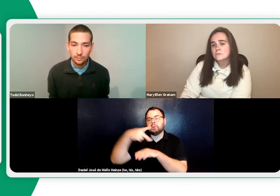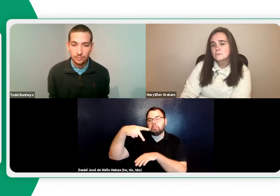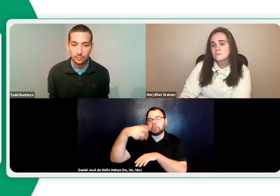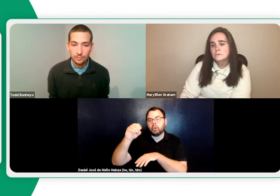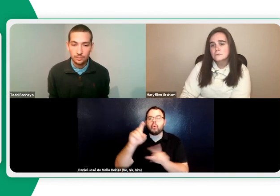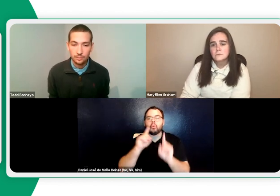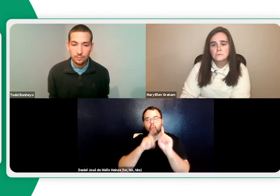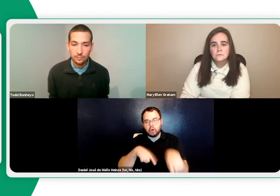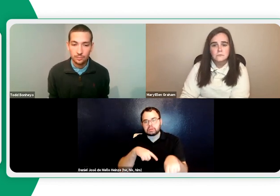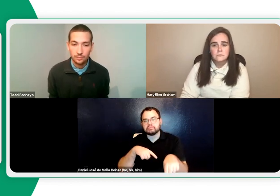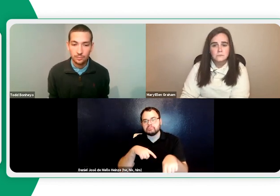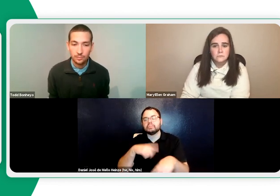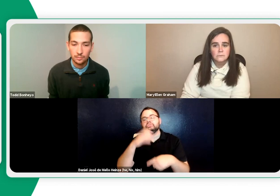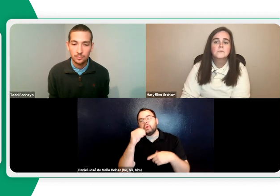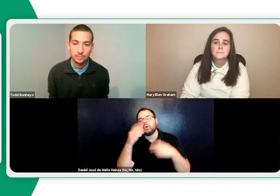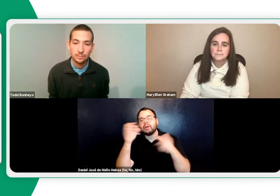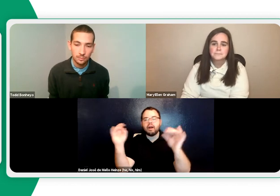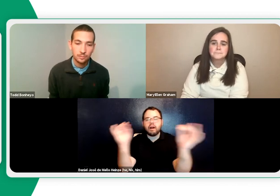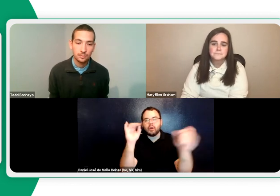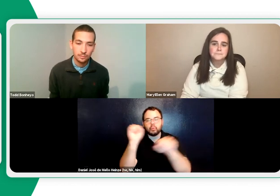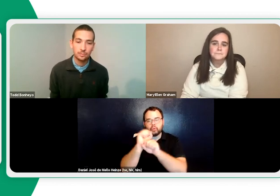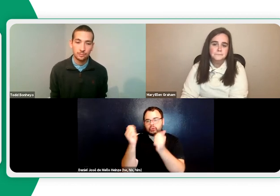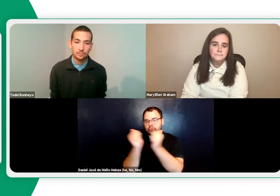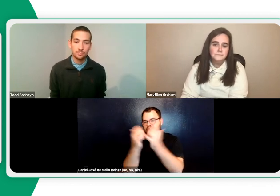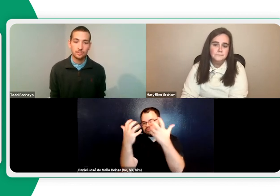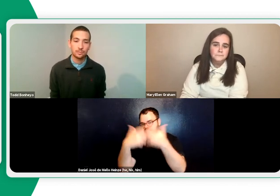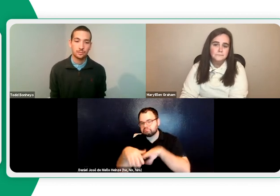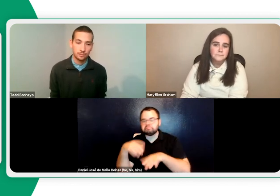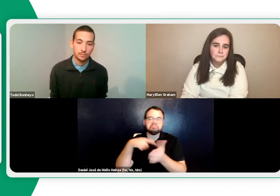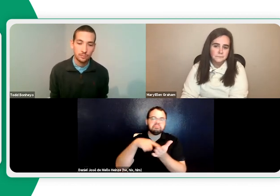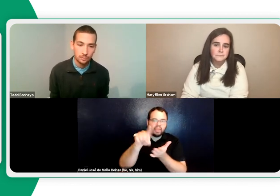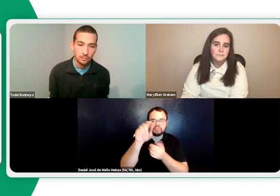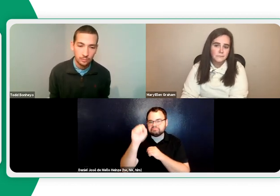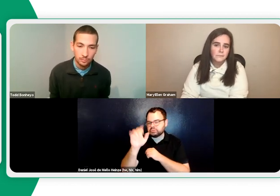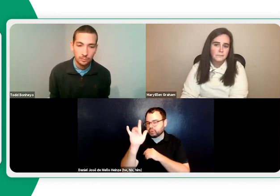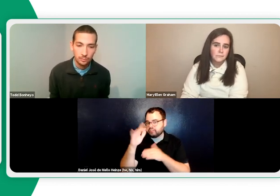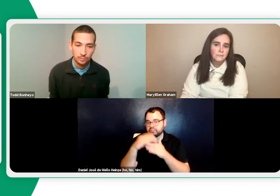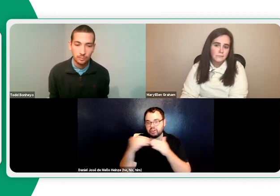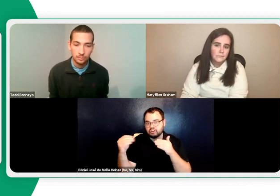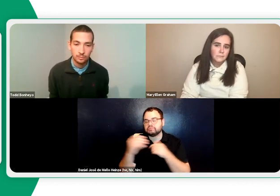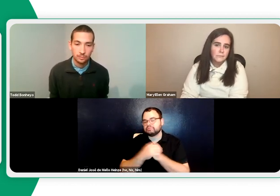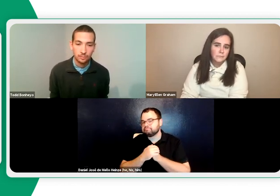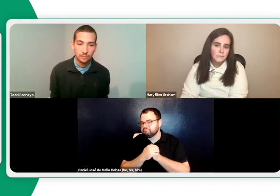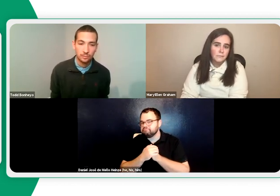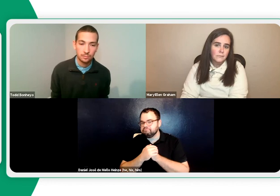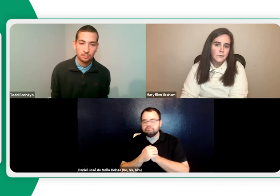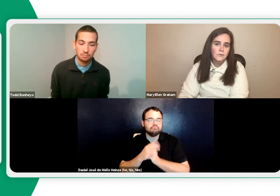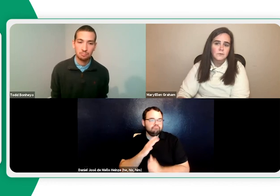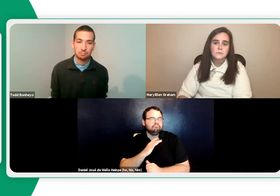Sometimes you want to connect to, you know, have the school pay for it. You can use a purchase order and work out the details and have it paid for that